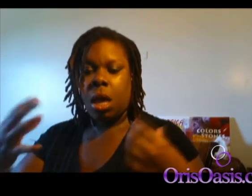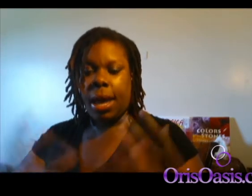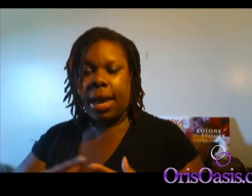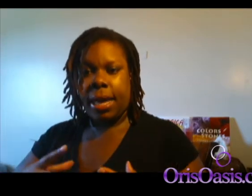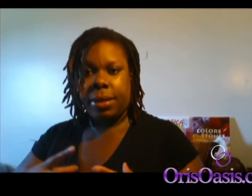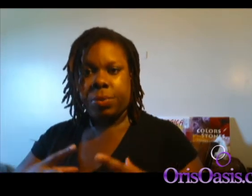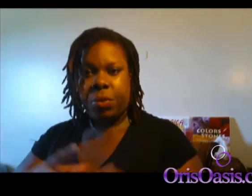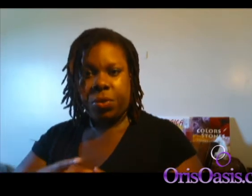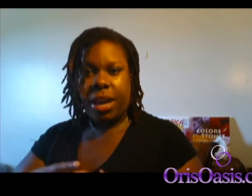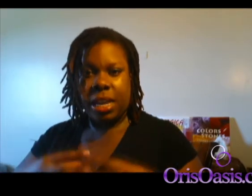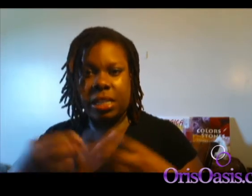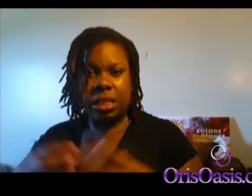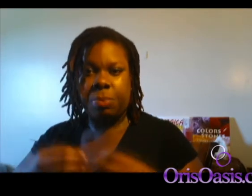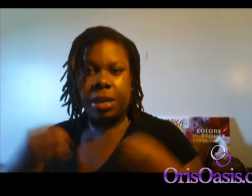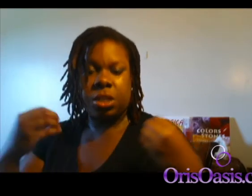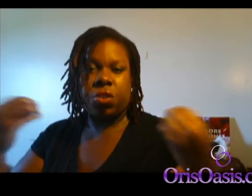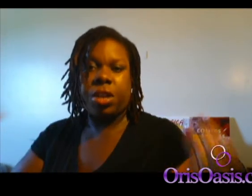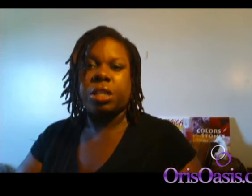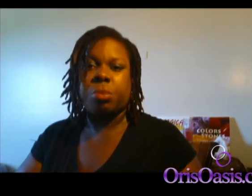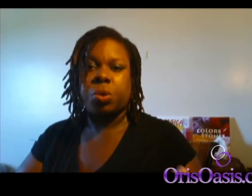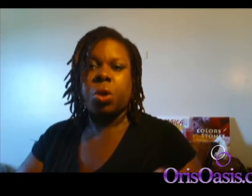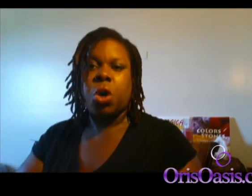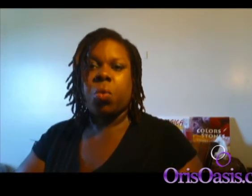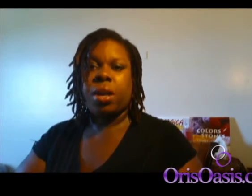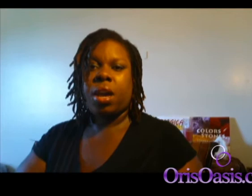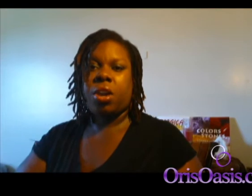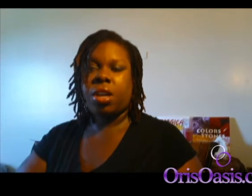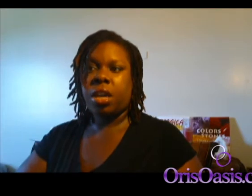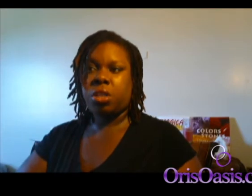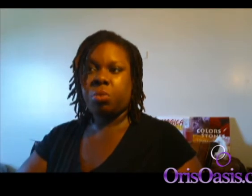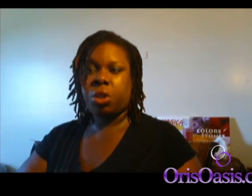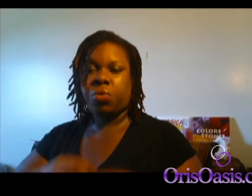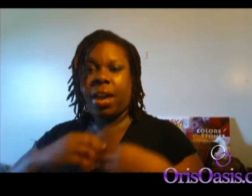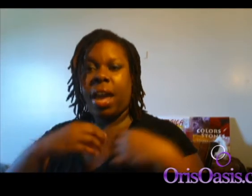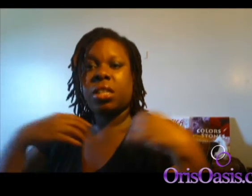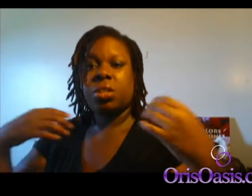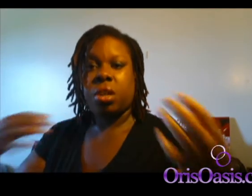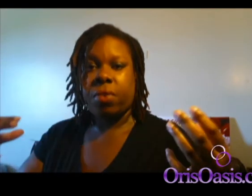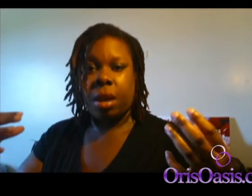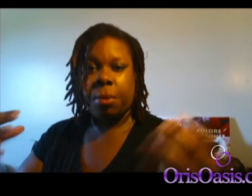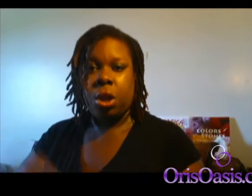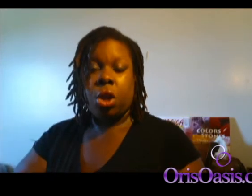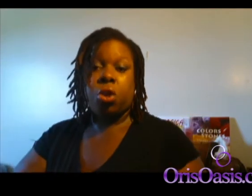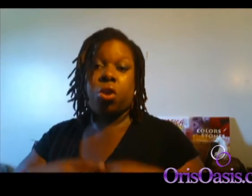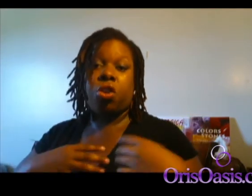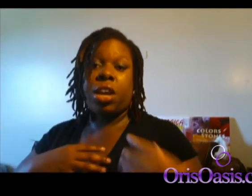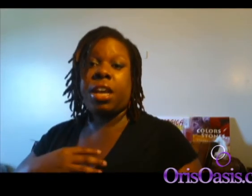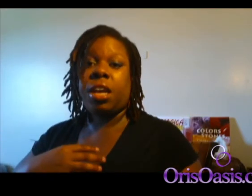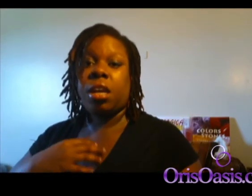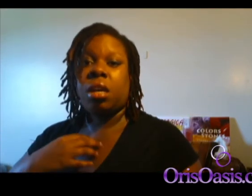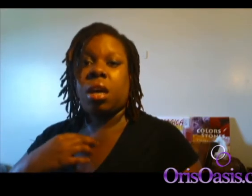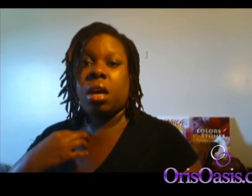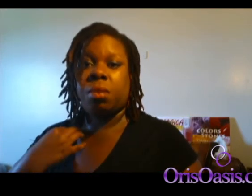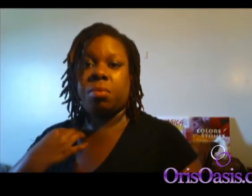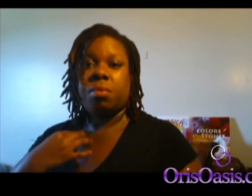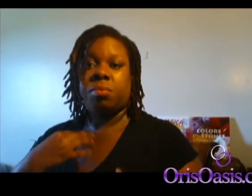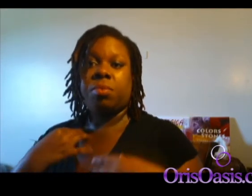And with that, that's just basically creation mode, where now you're not so much reacting to your environment, you're creating your